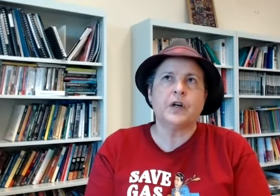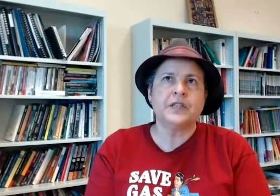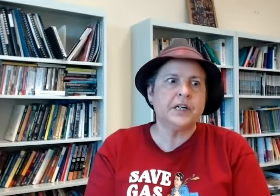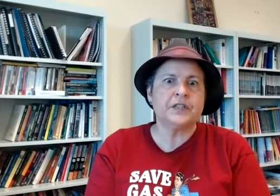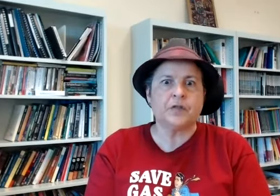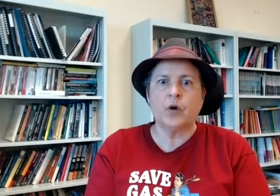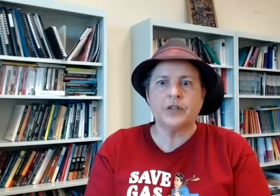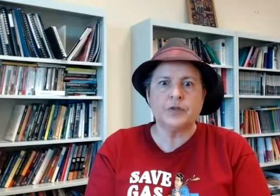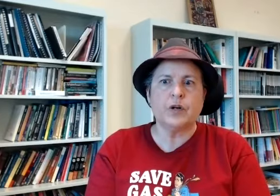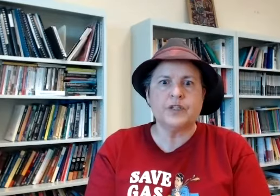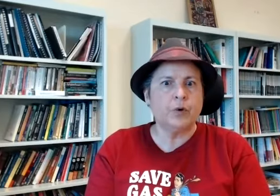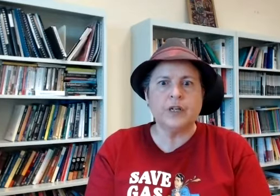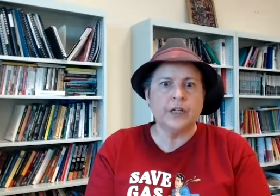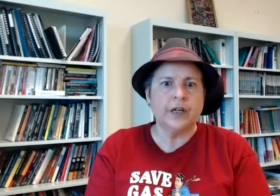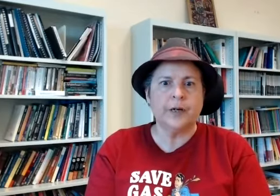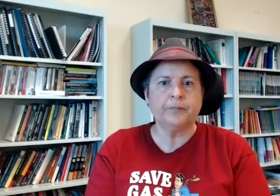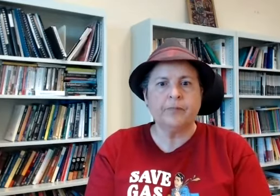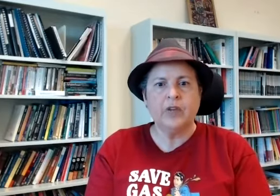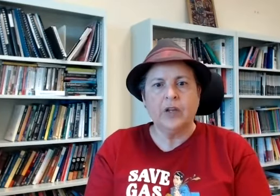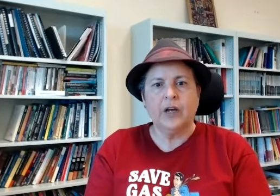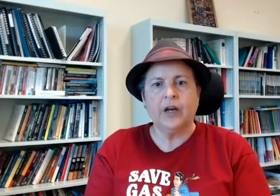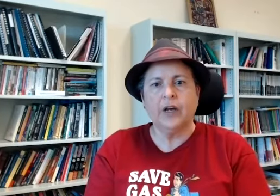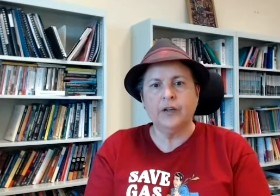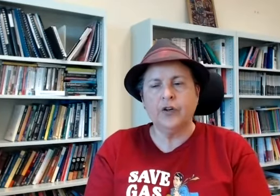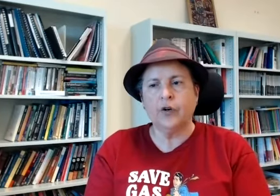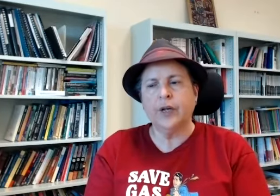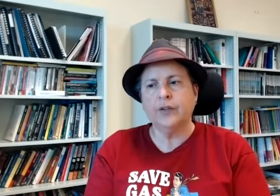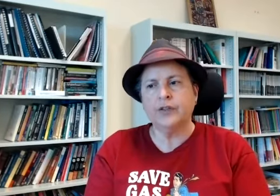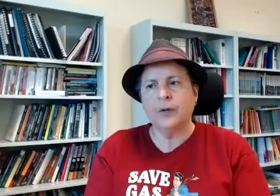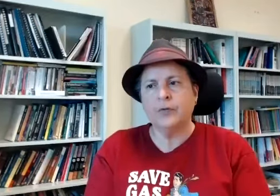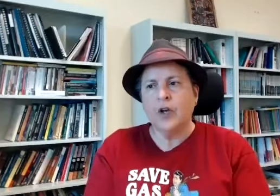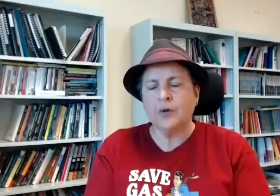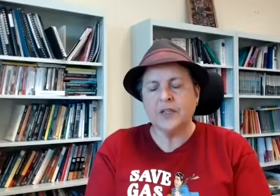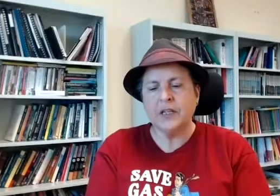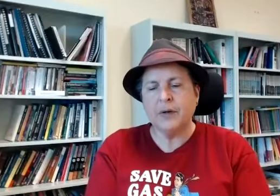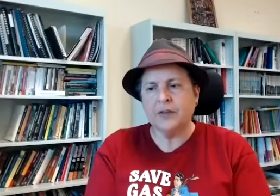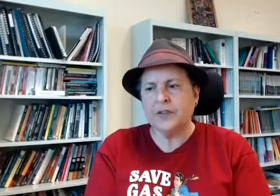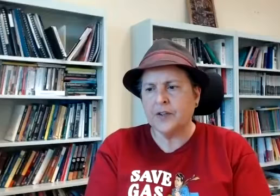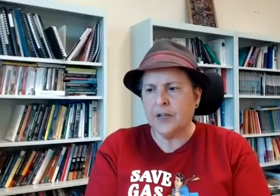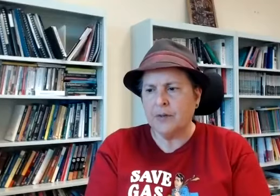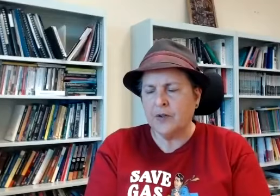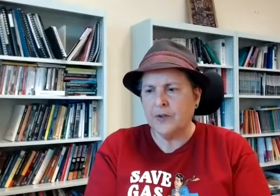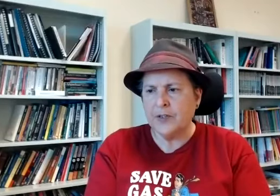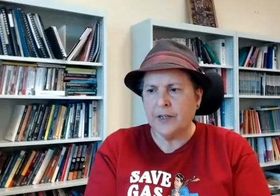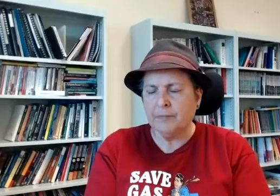identities from one's one's body um uh you know and um i was thinking about this the other day because um